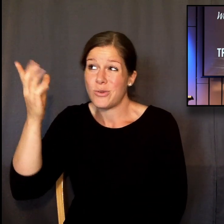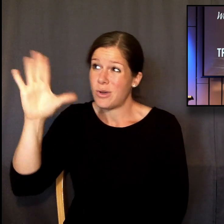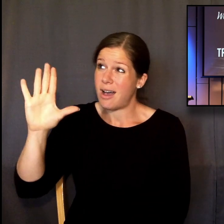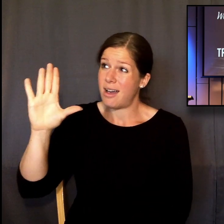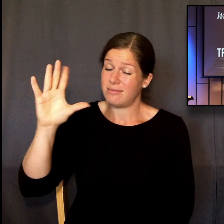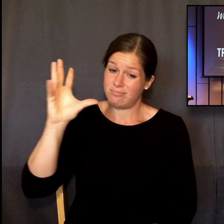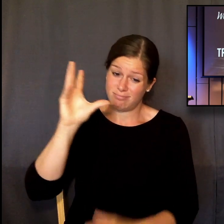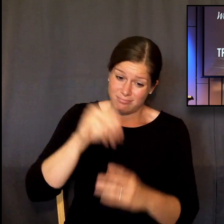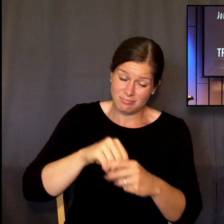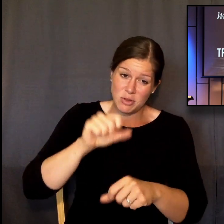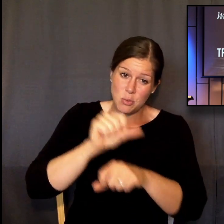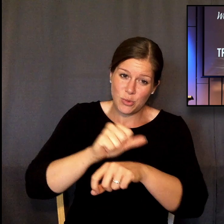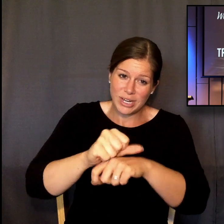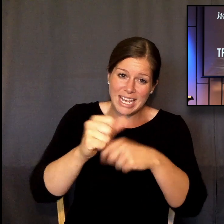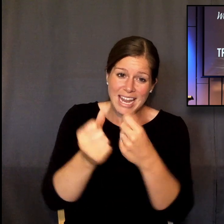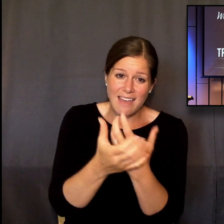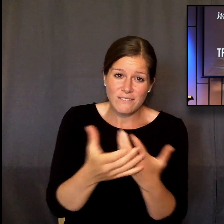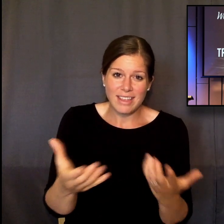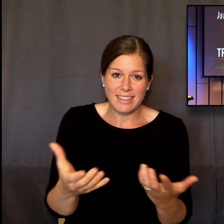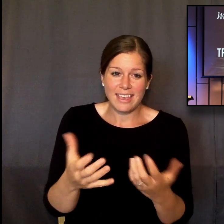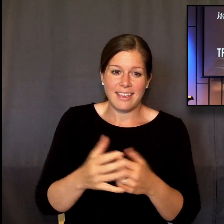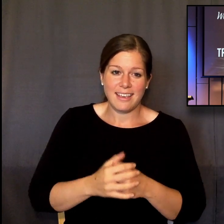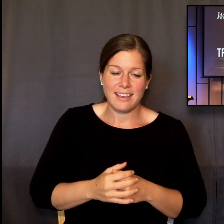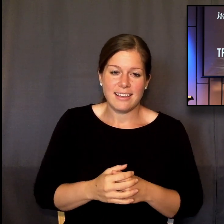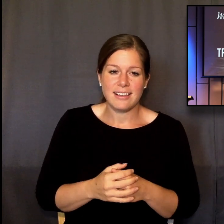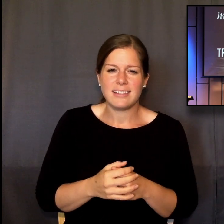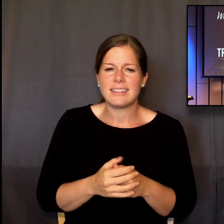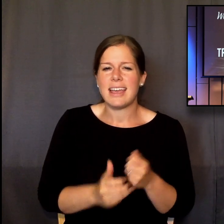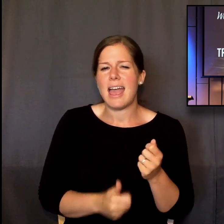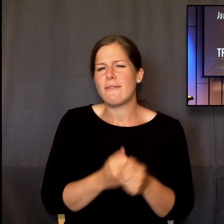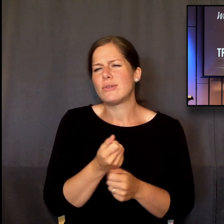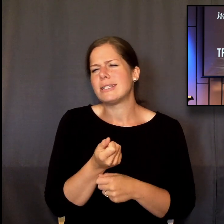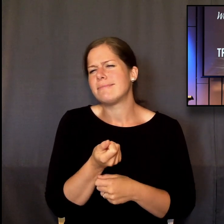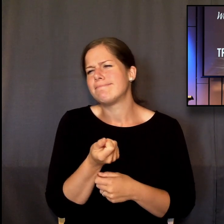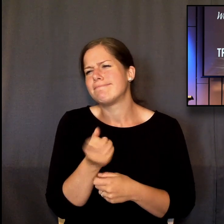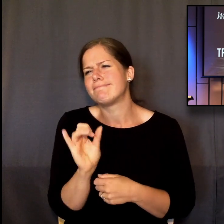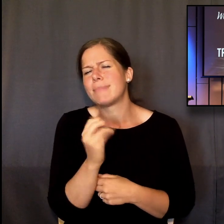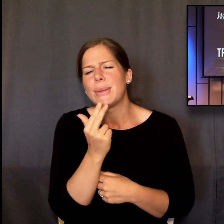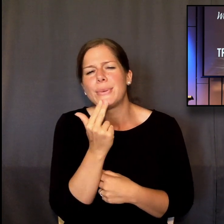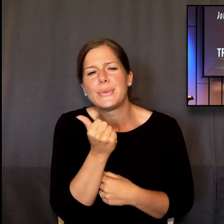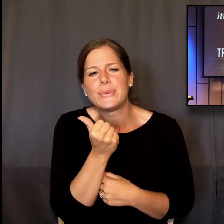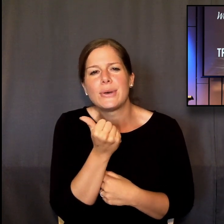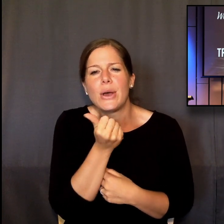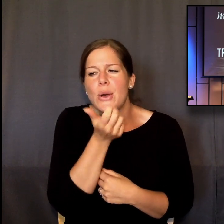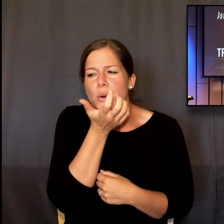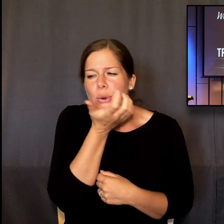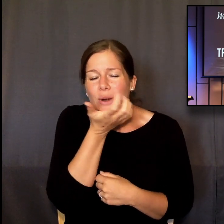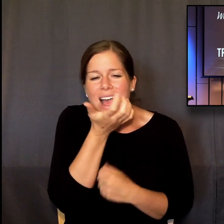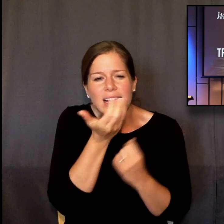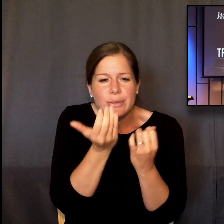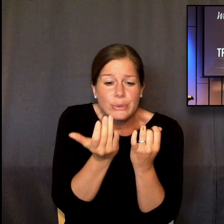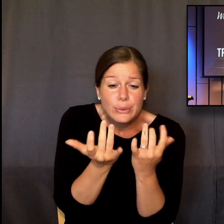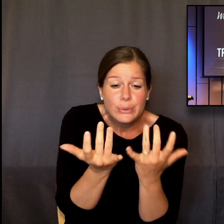is no situation where God is not active. No blade of grass swaying. No piece of dust floating.